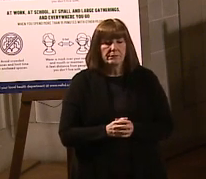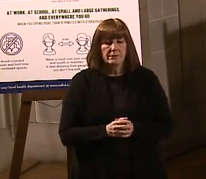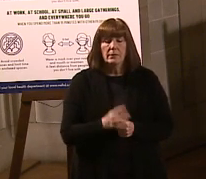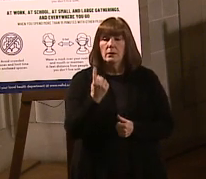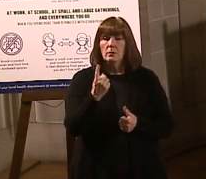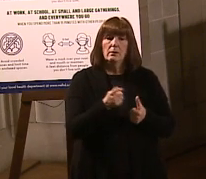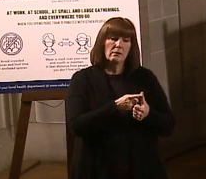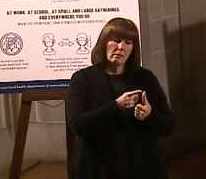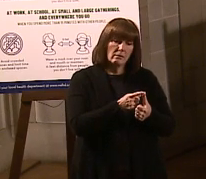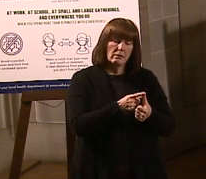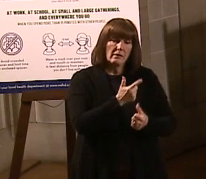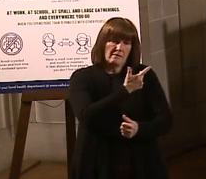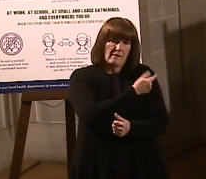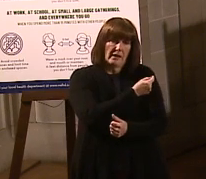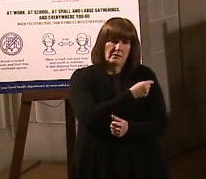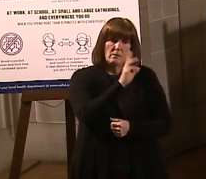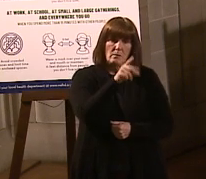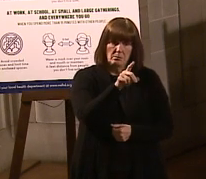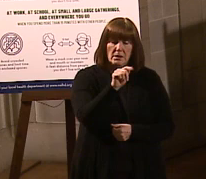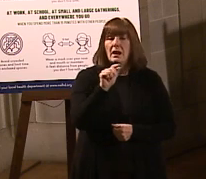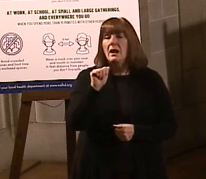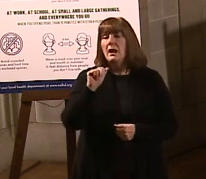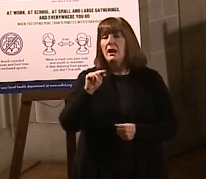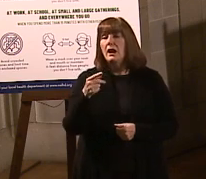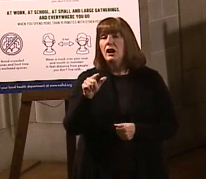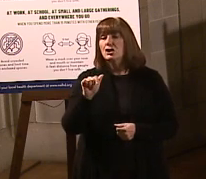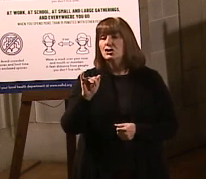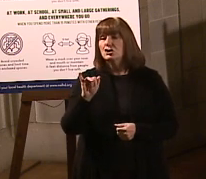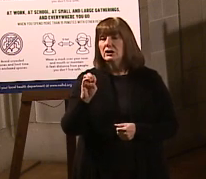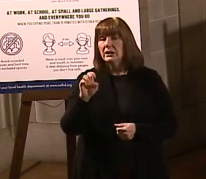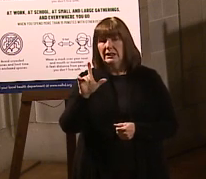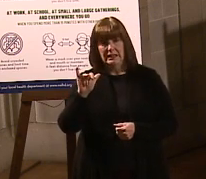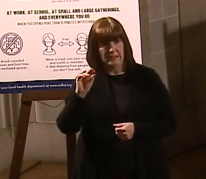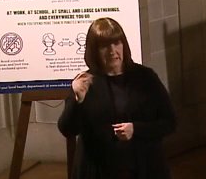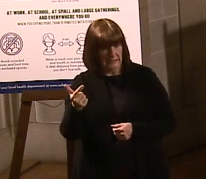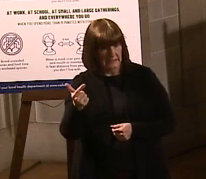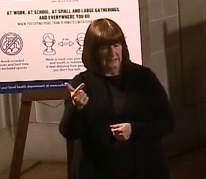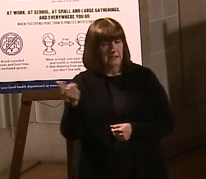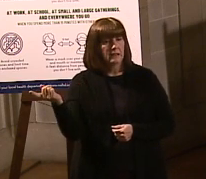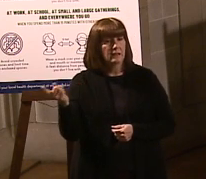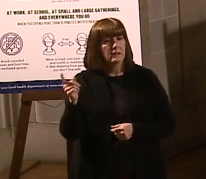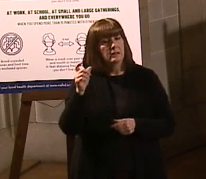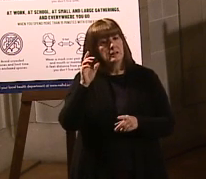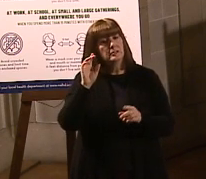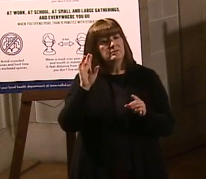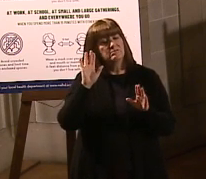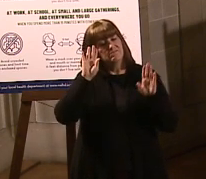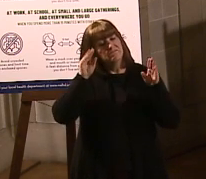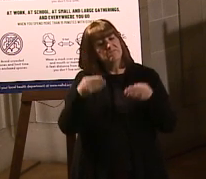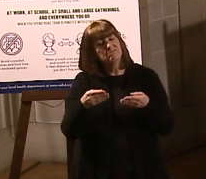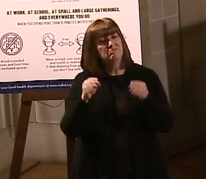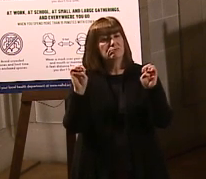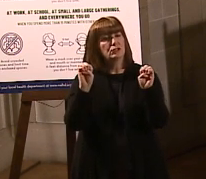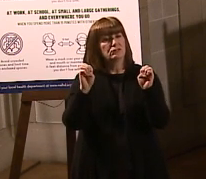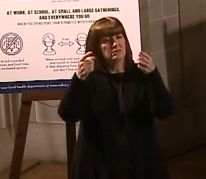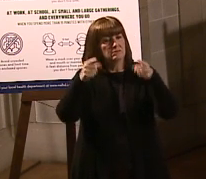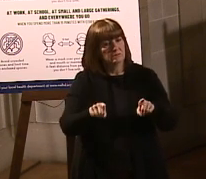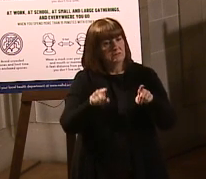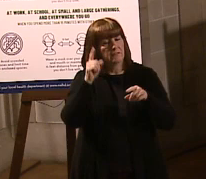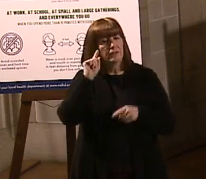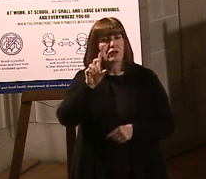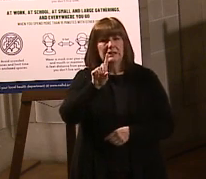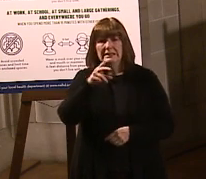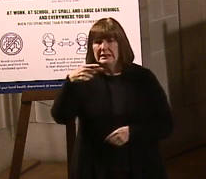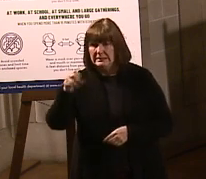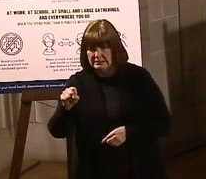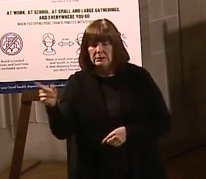One, we're going to do a vaccine update. So Angie Ling, who's our incident commander for the Nebraska Department of Health and Human Services is going to be here to